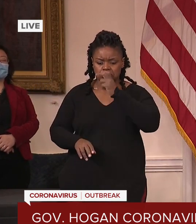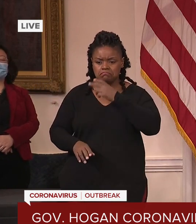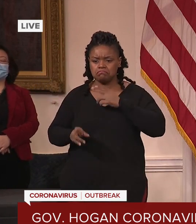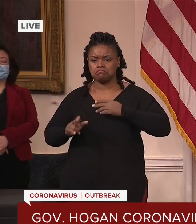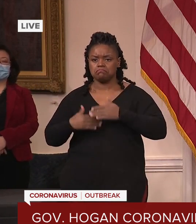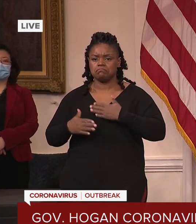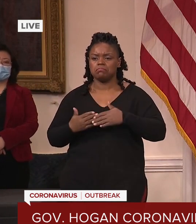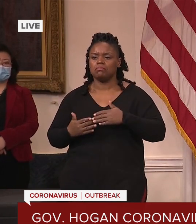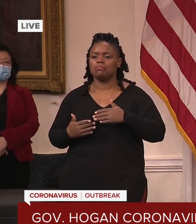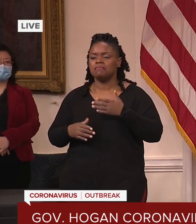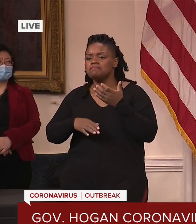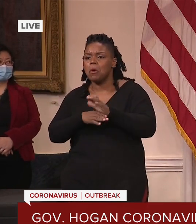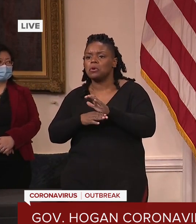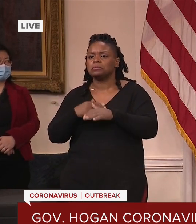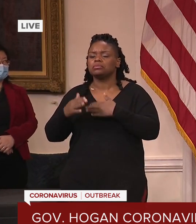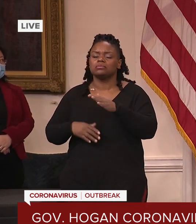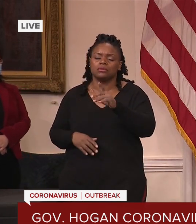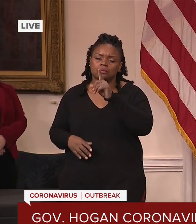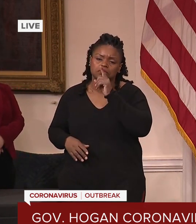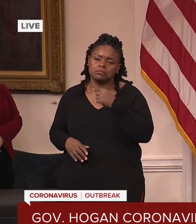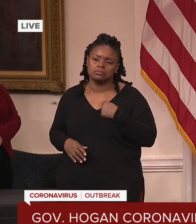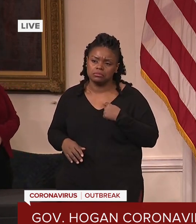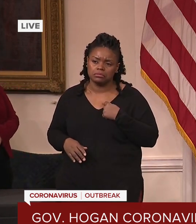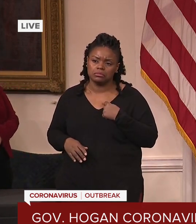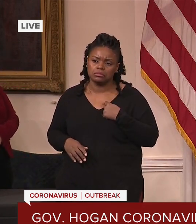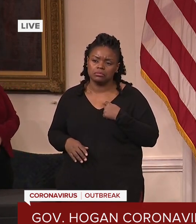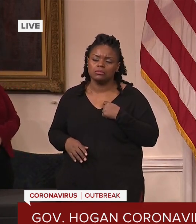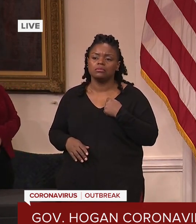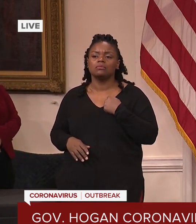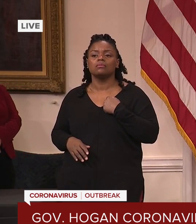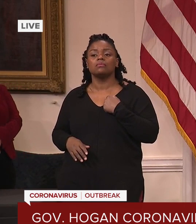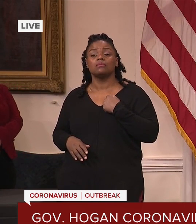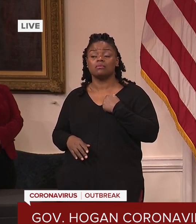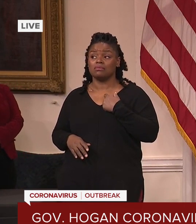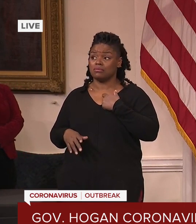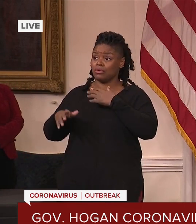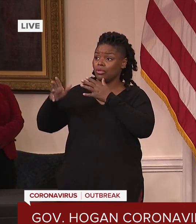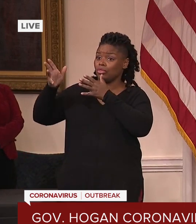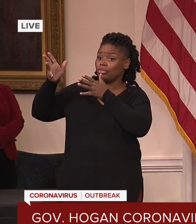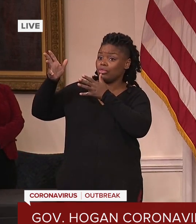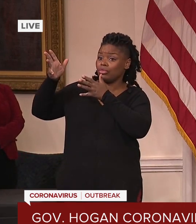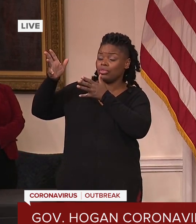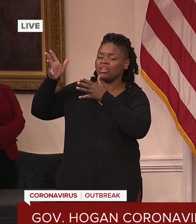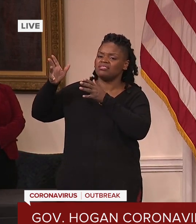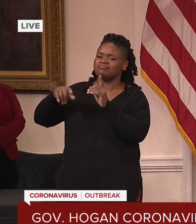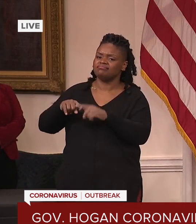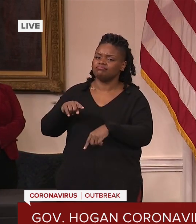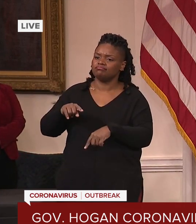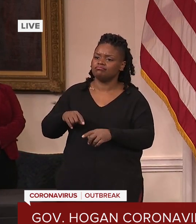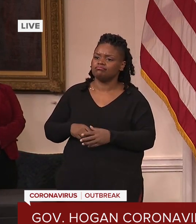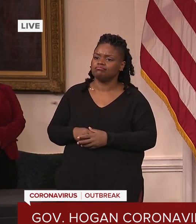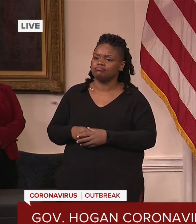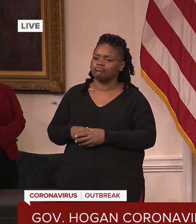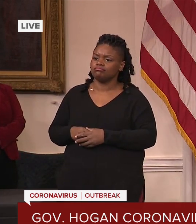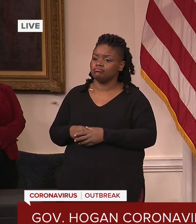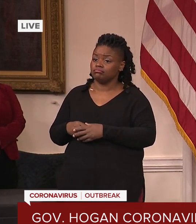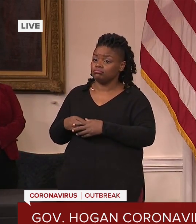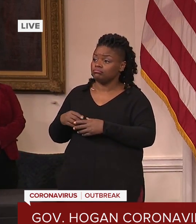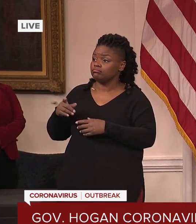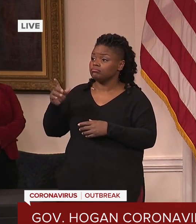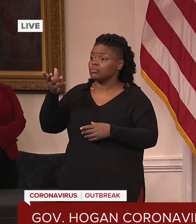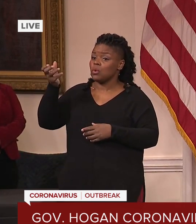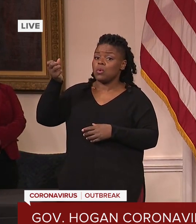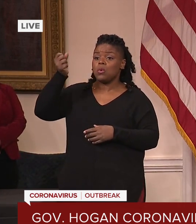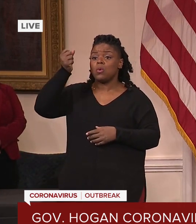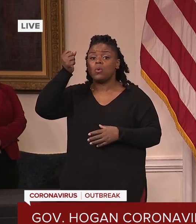force people to move at a rate faster than they feel is safe and effective. But we want them to know that you can't just sit around forever